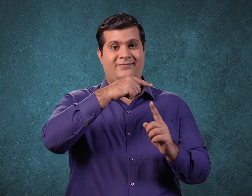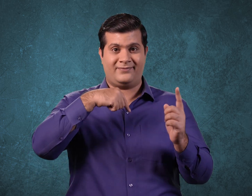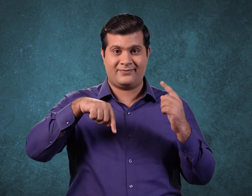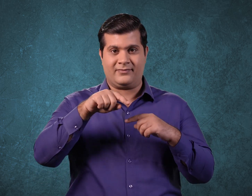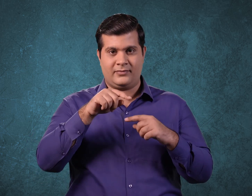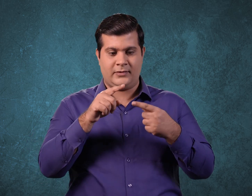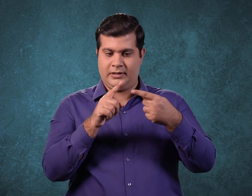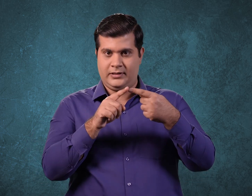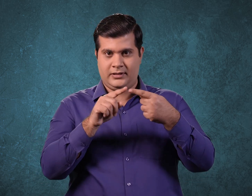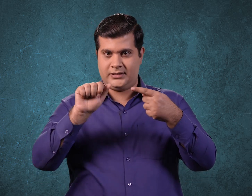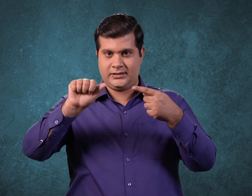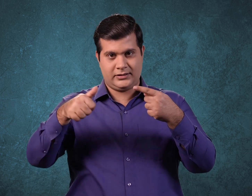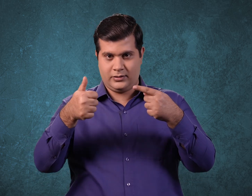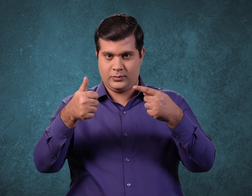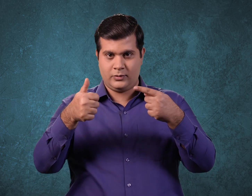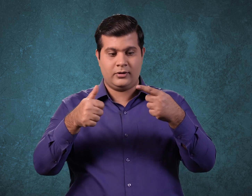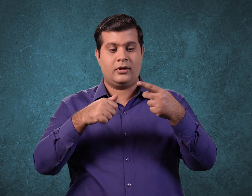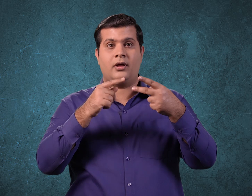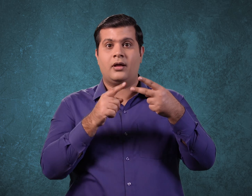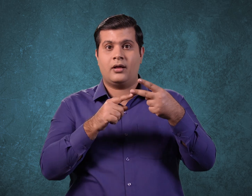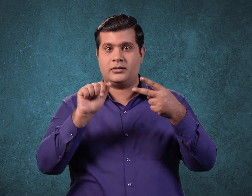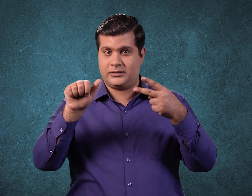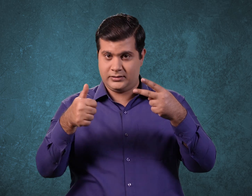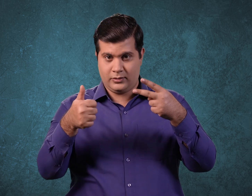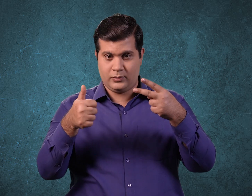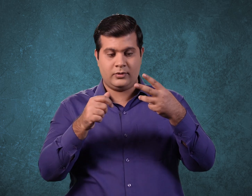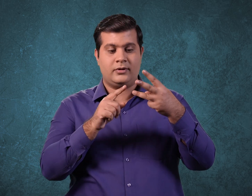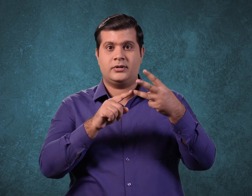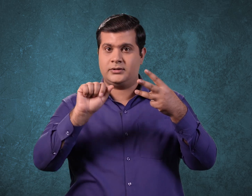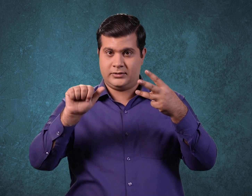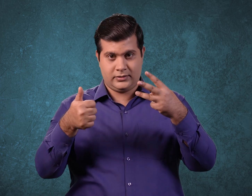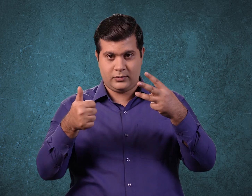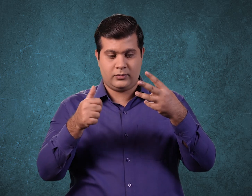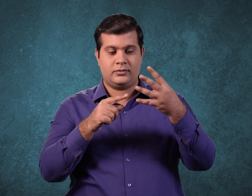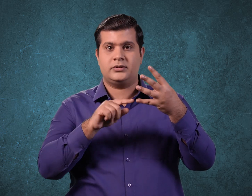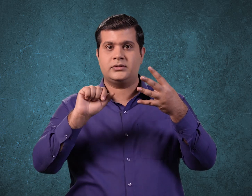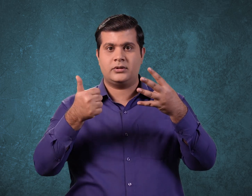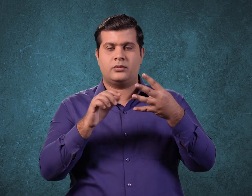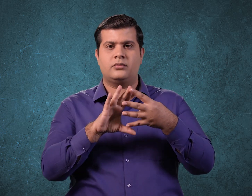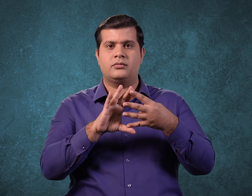When you add up 6 hours or a period of 4 years, we have a total of 24 hours.